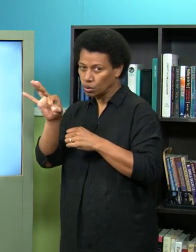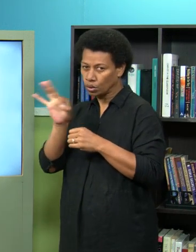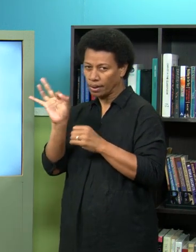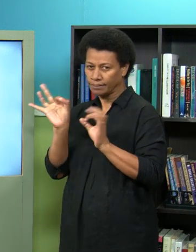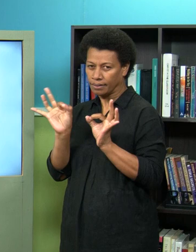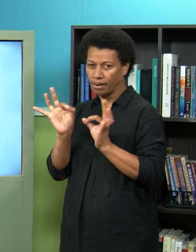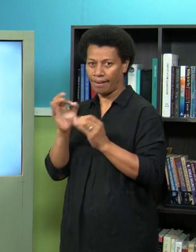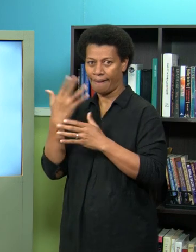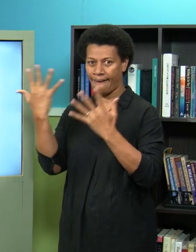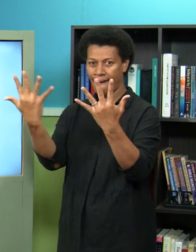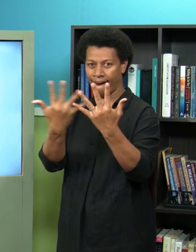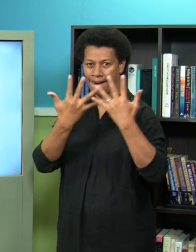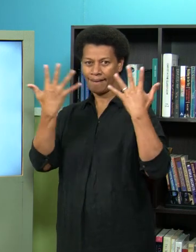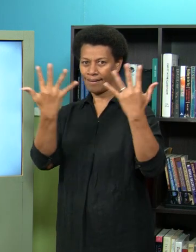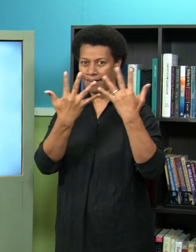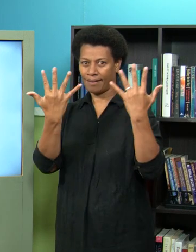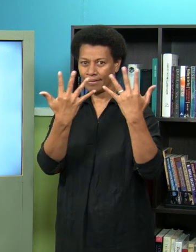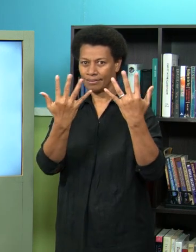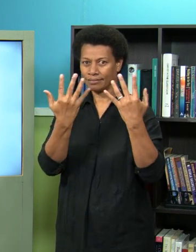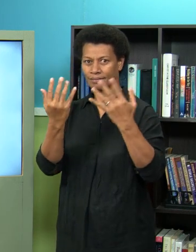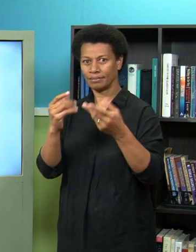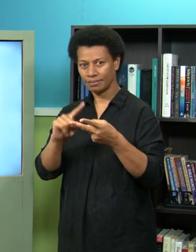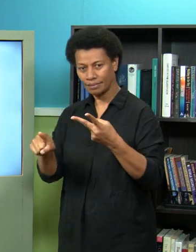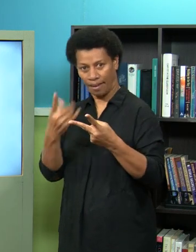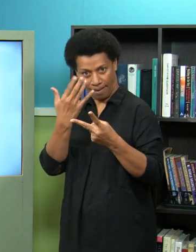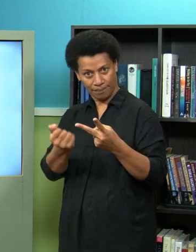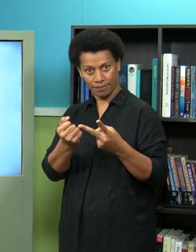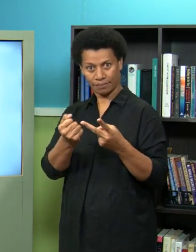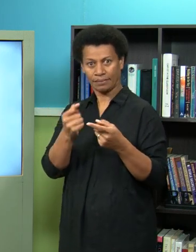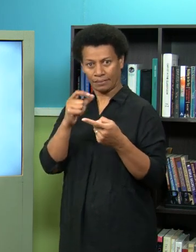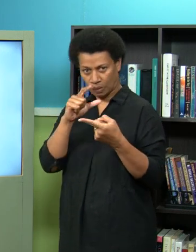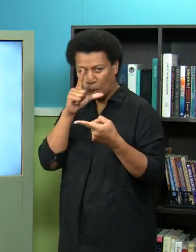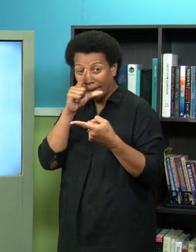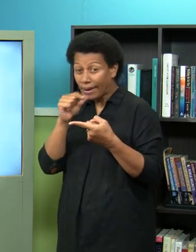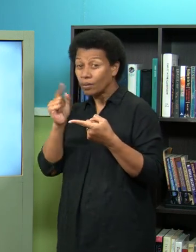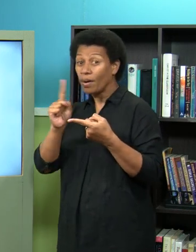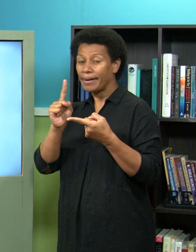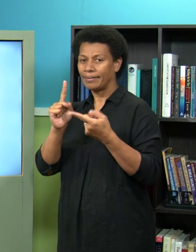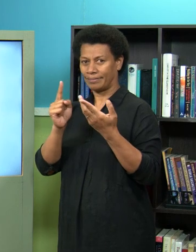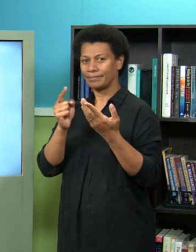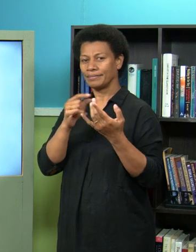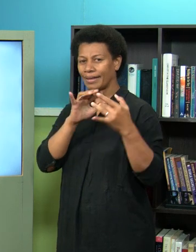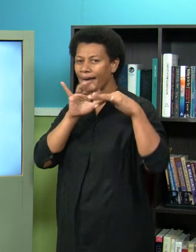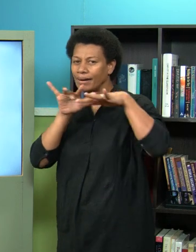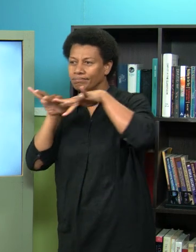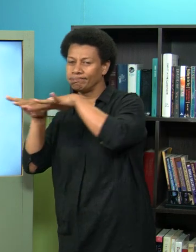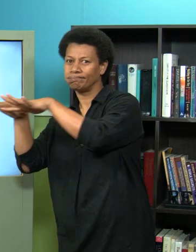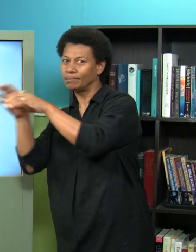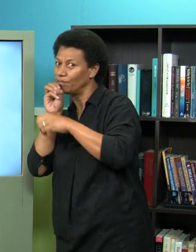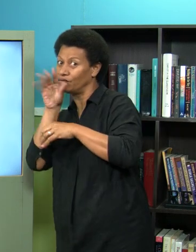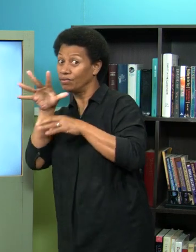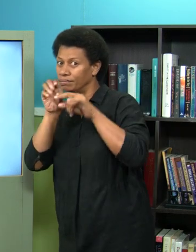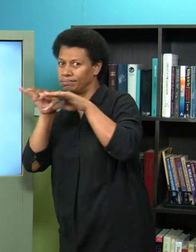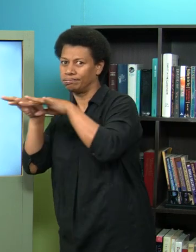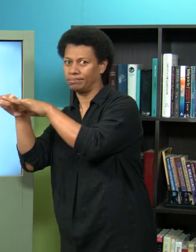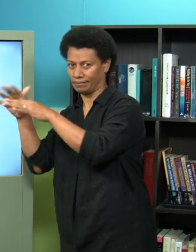doesn't hang around in the air and you know if somebody walks into it but it can be transmitted through the air as well so just keep that